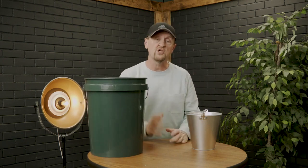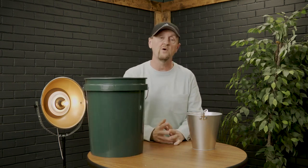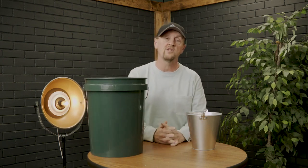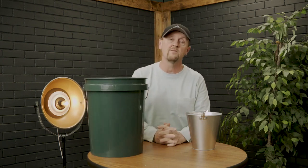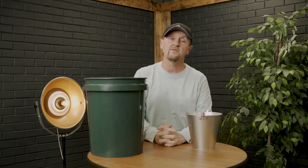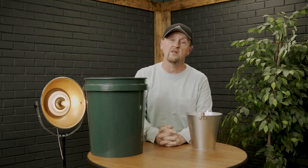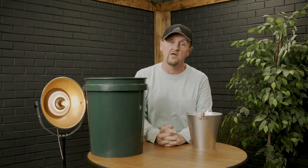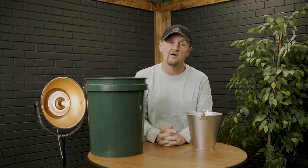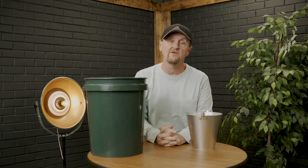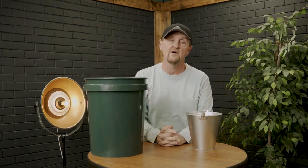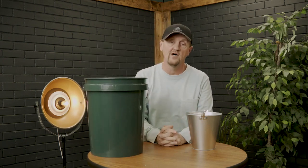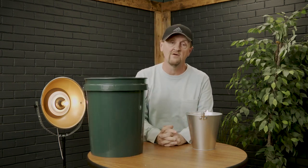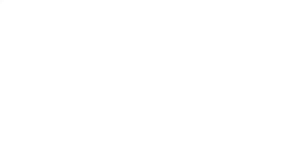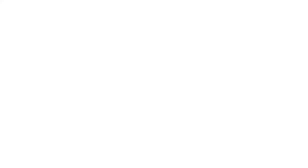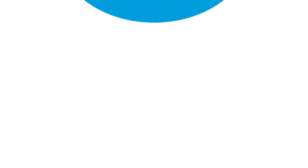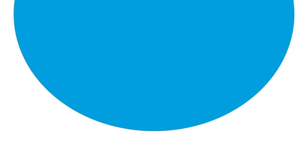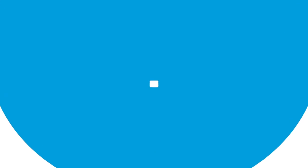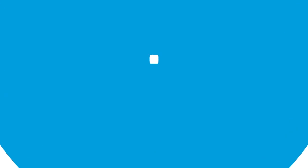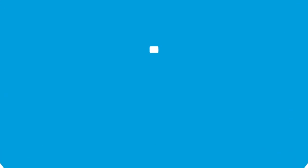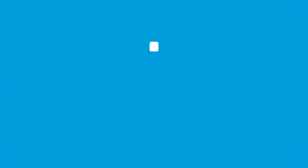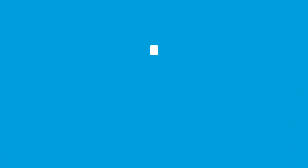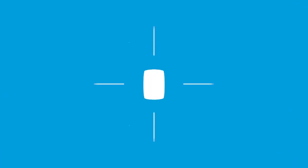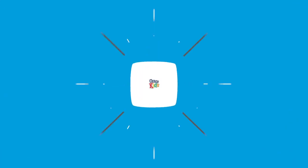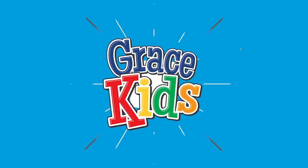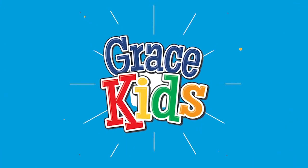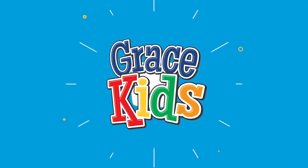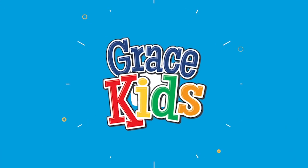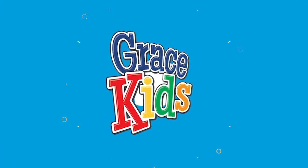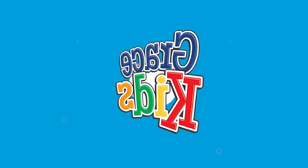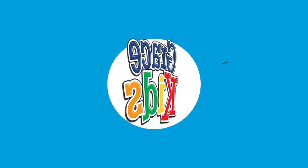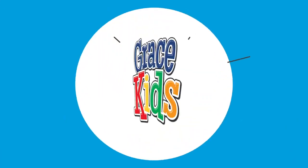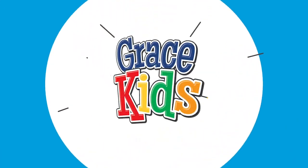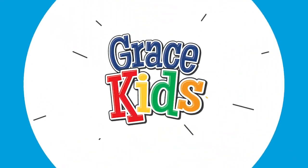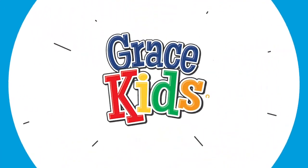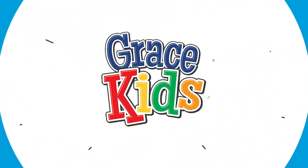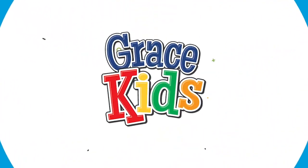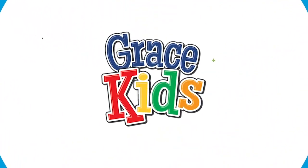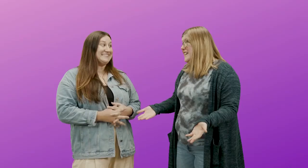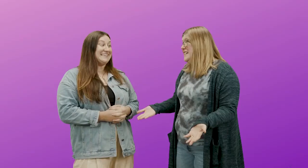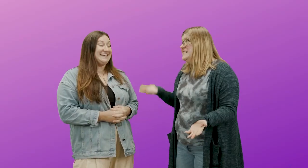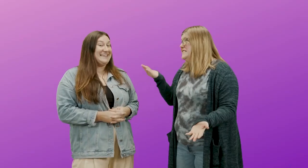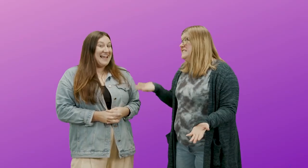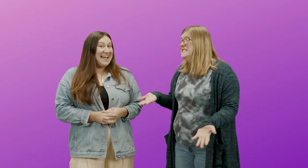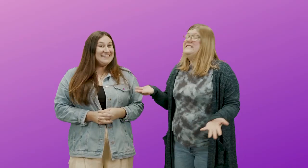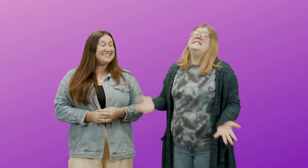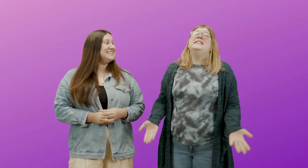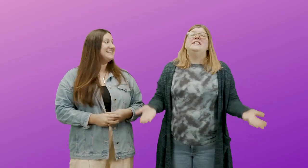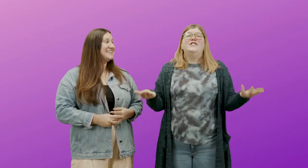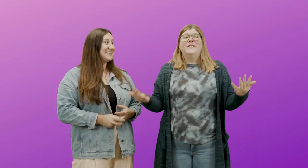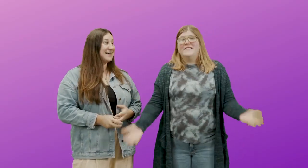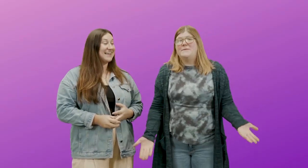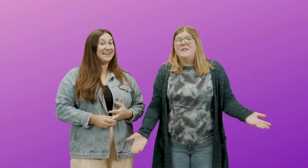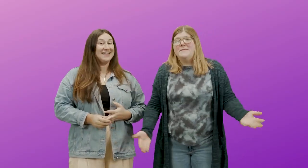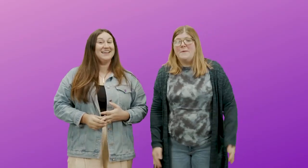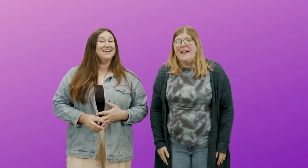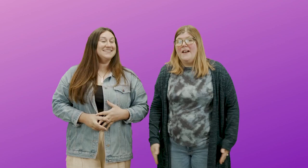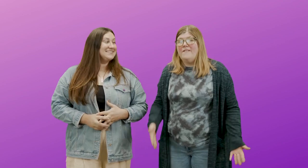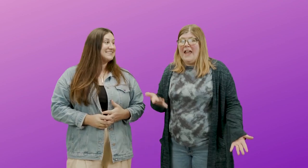showing them the love of christ miss ashley yes you know how sometimes we have